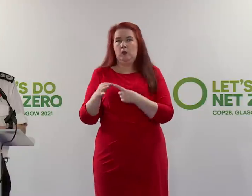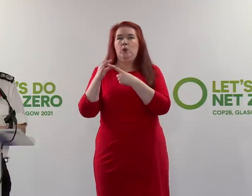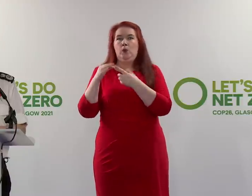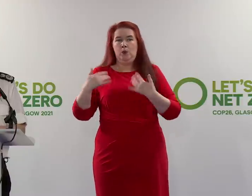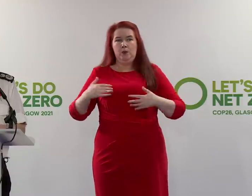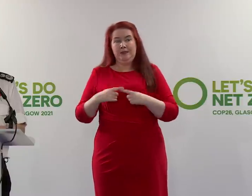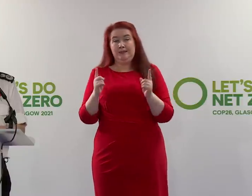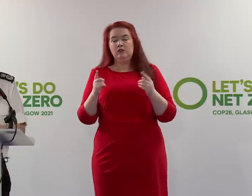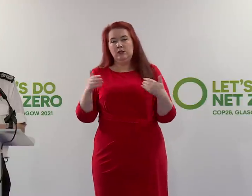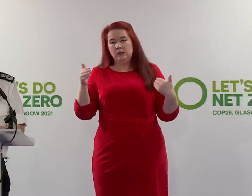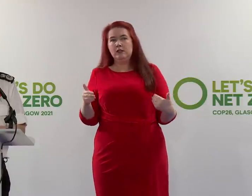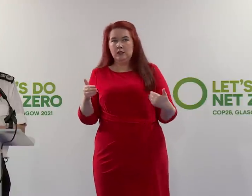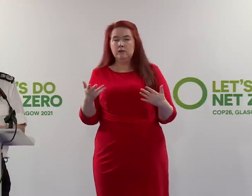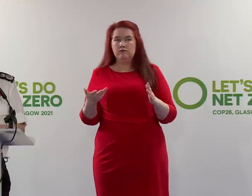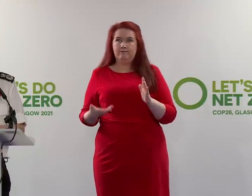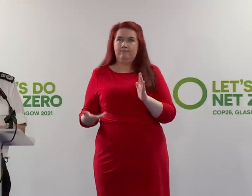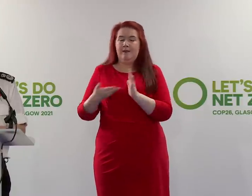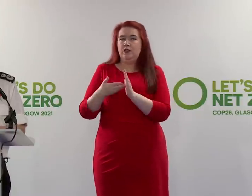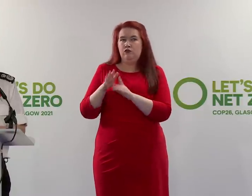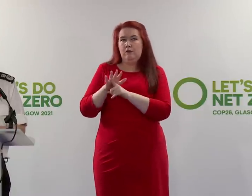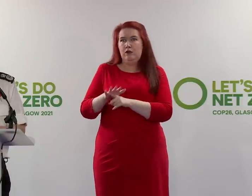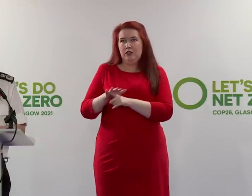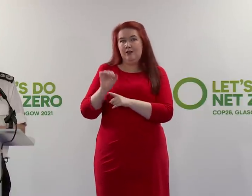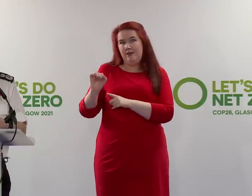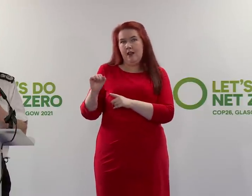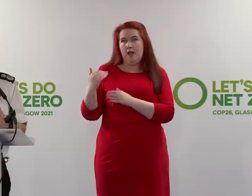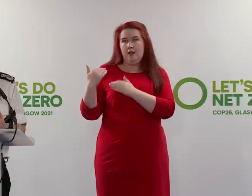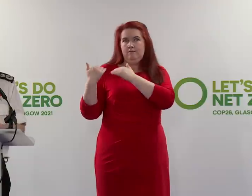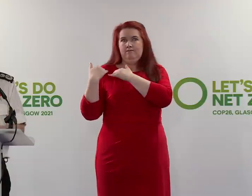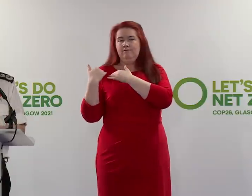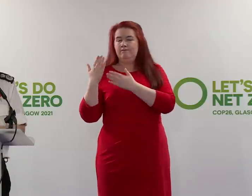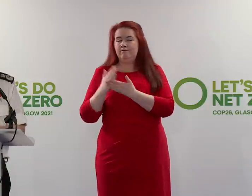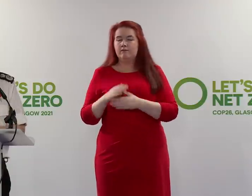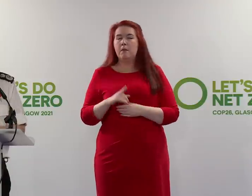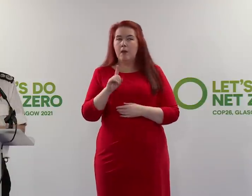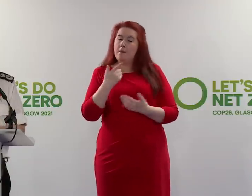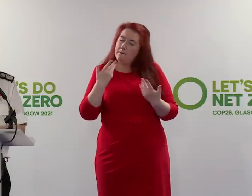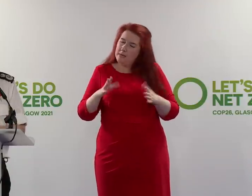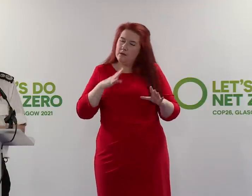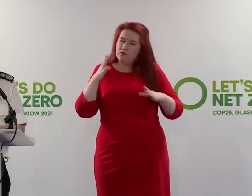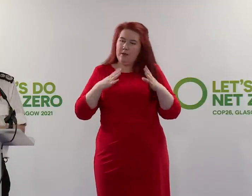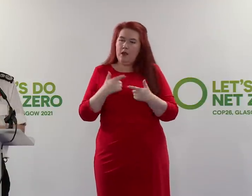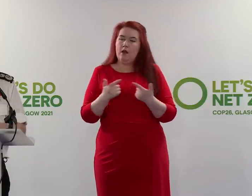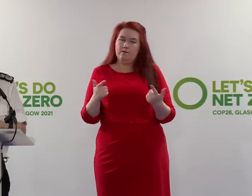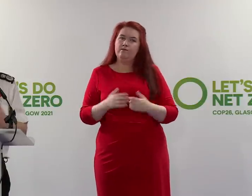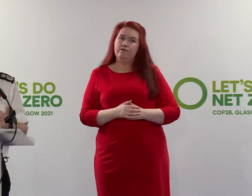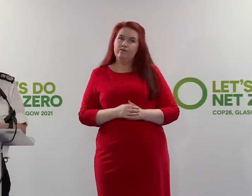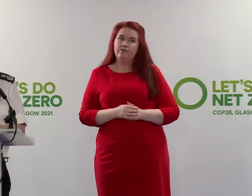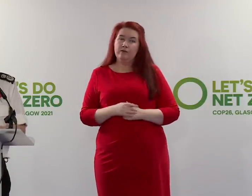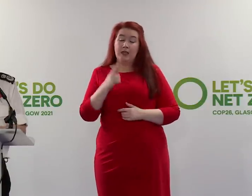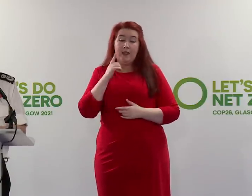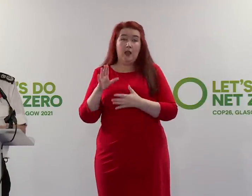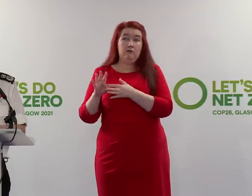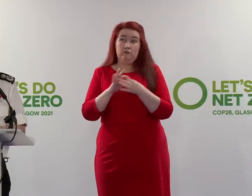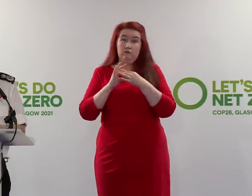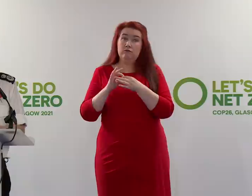extra pressures and demands as well. But we've been doing an awful lot of preparation and I think collectively